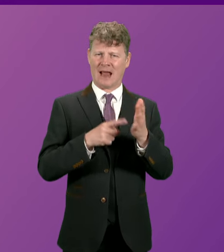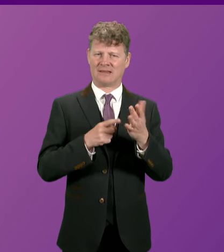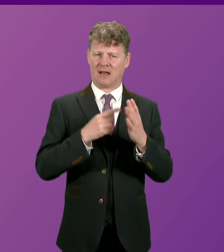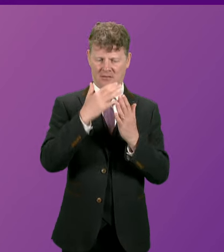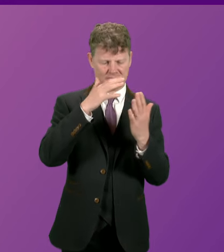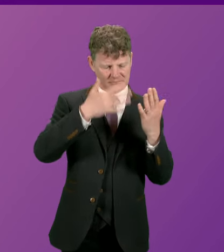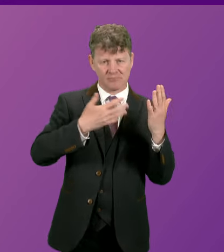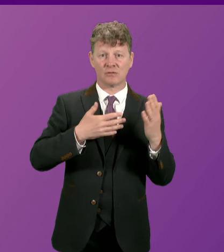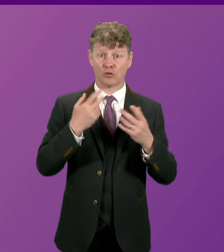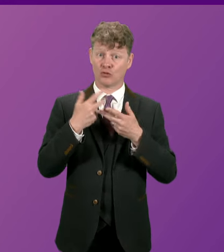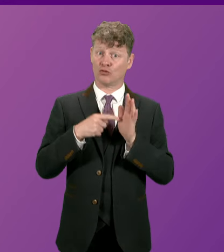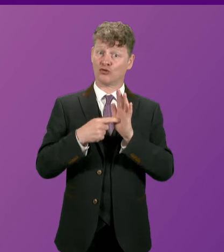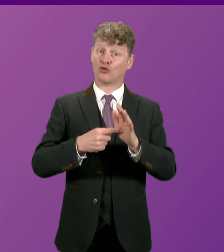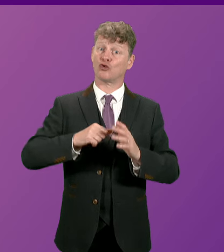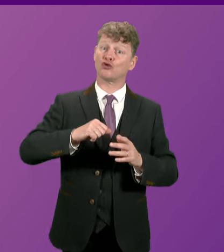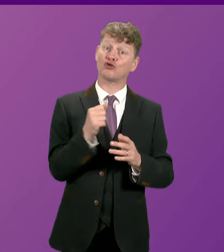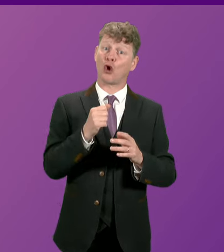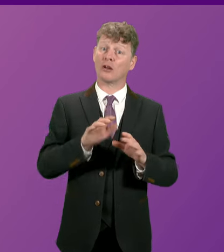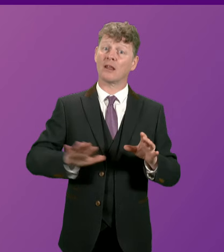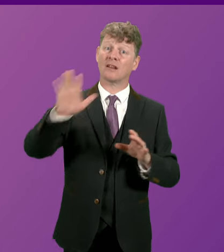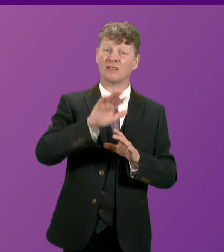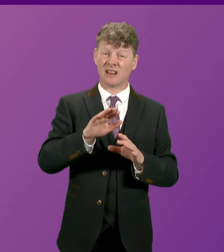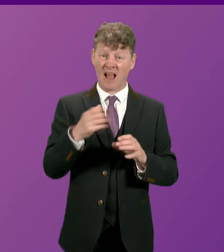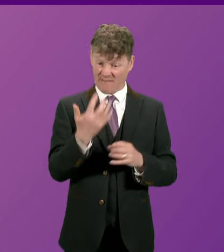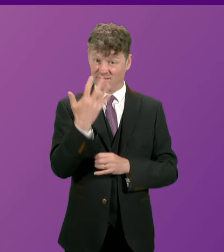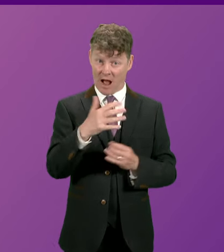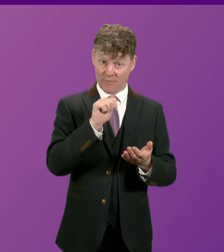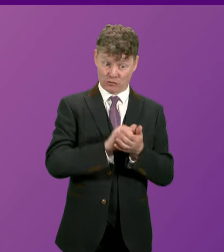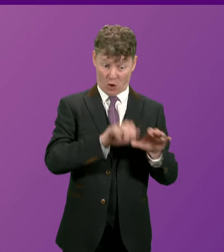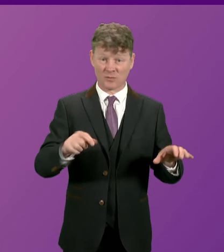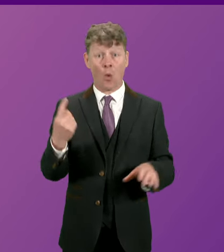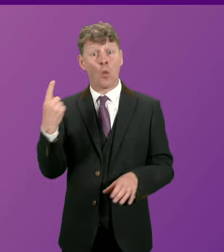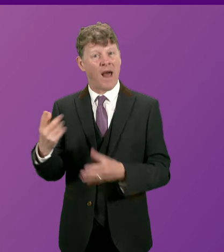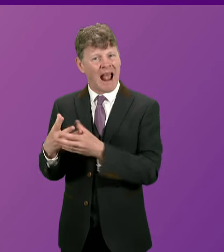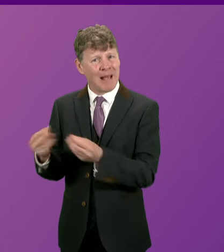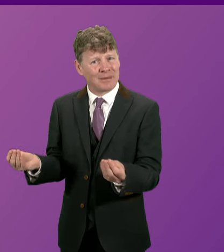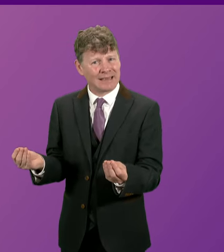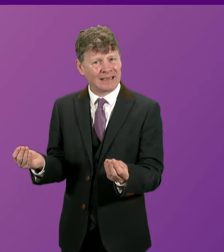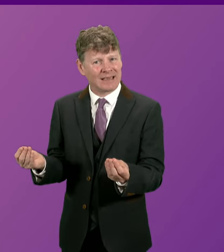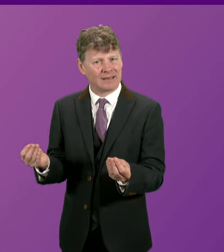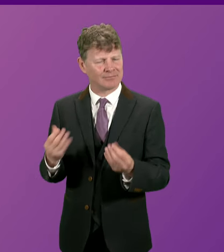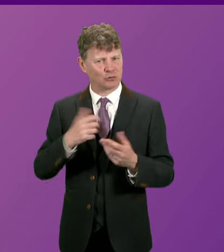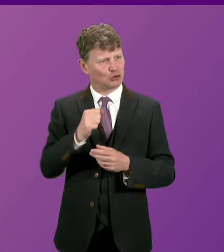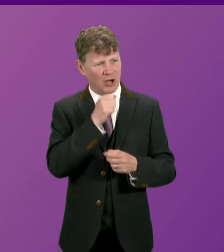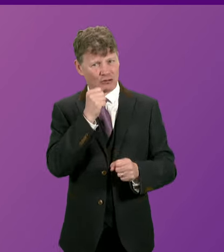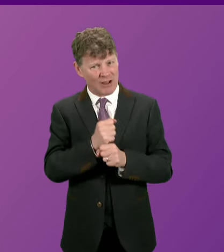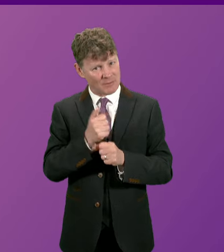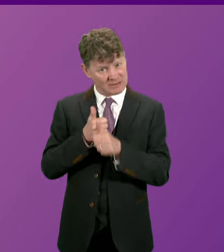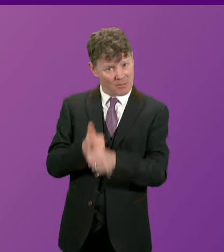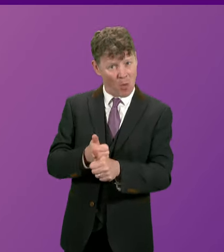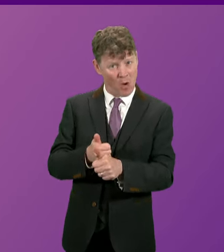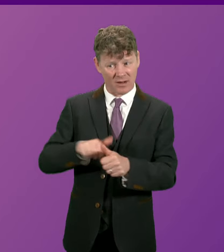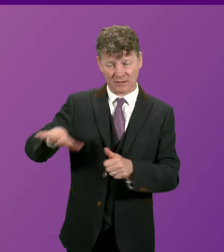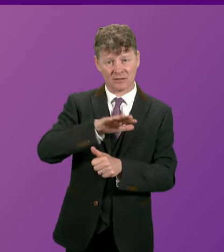shop premises in Scottish cities lie empty what action the Scottish government is taking to support the retail sector First minister